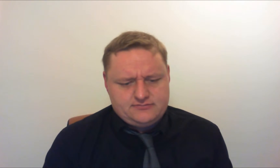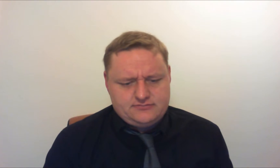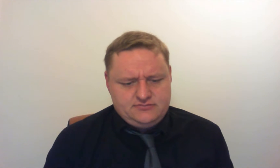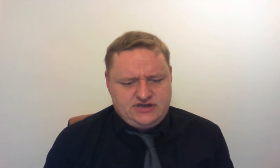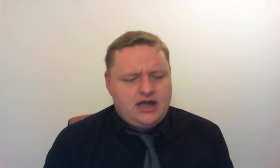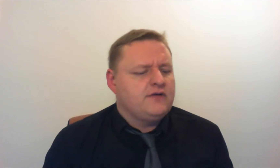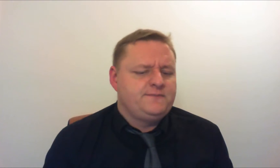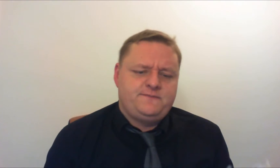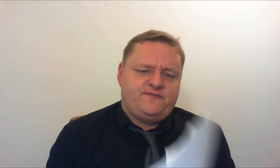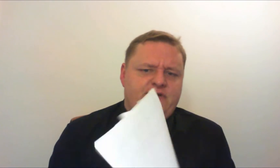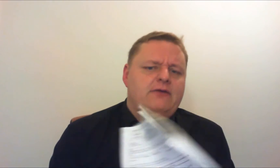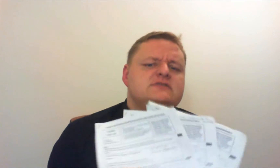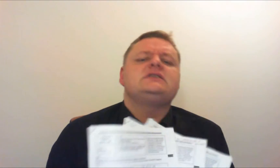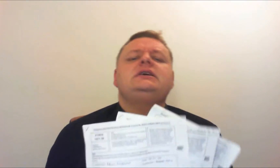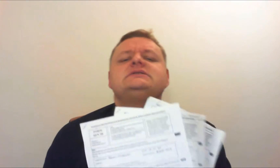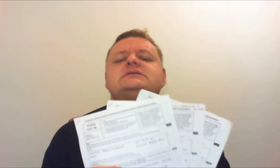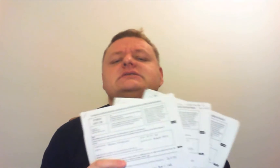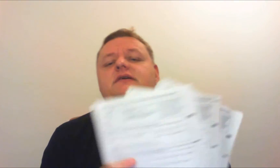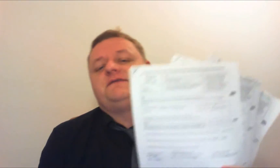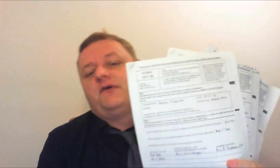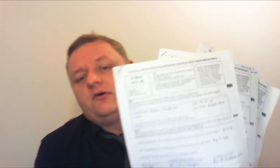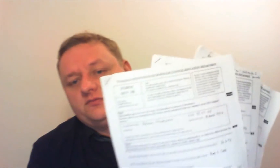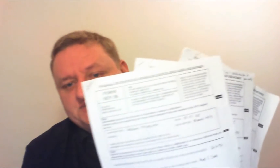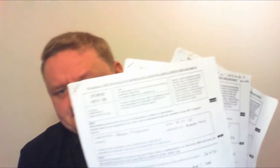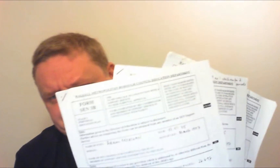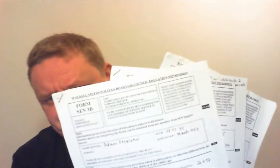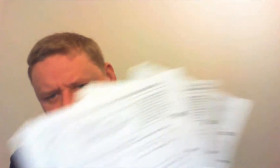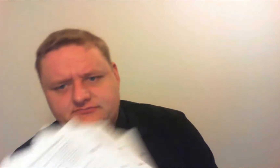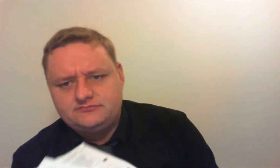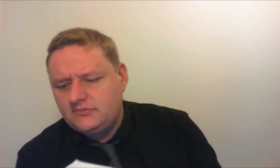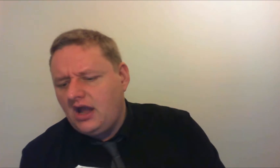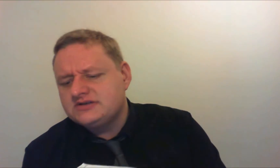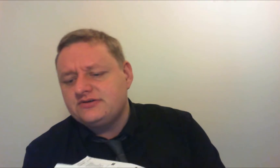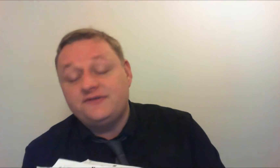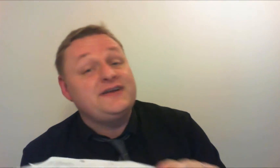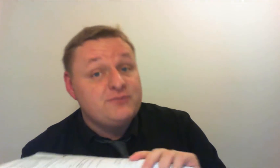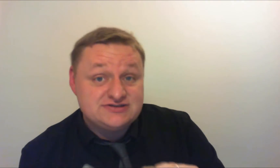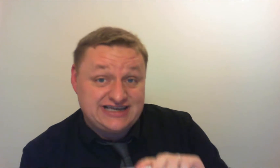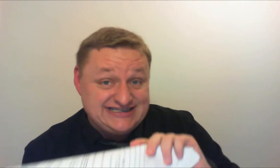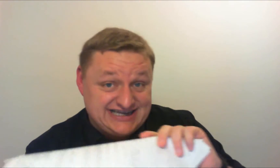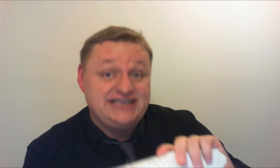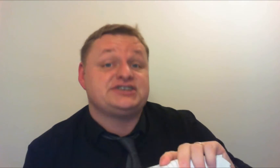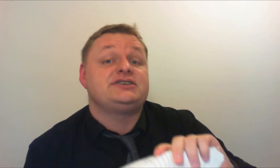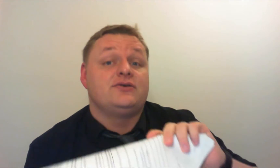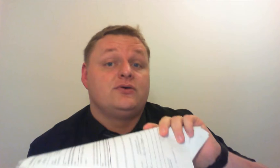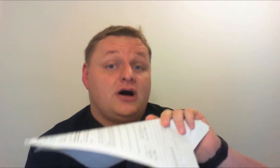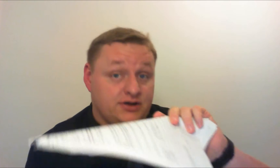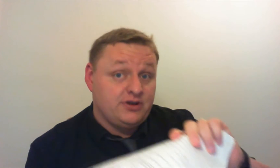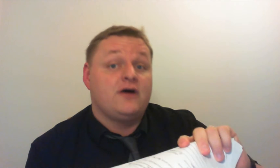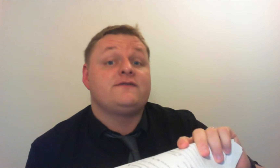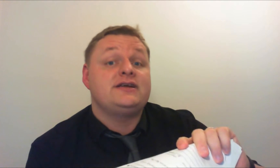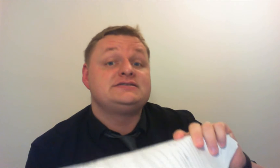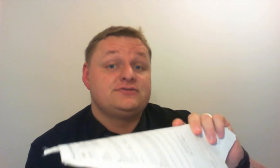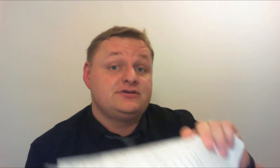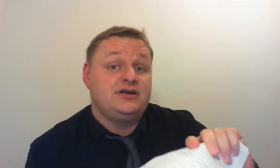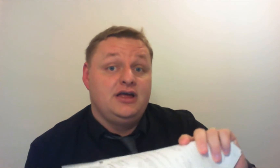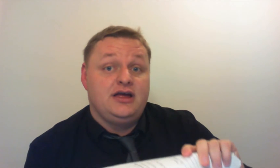yeah I found these forms I don't know if anyone's in teaching or I know a lot of friends who are